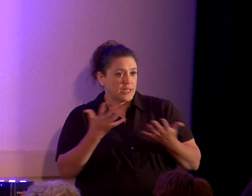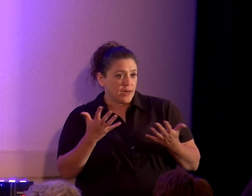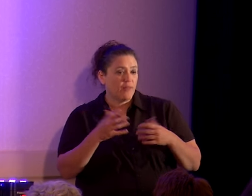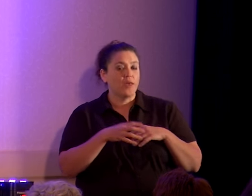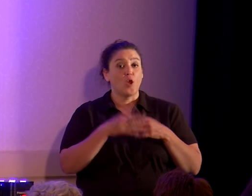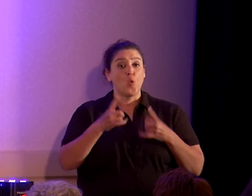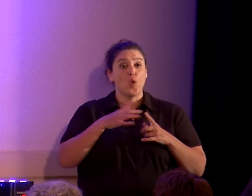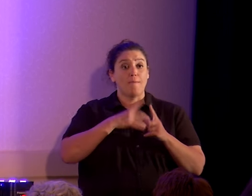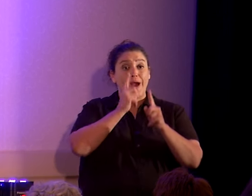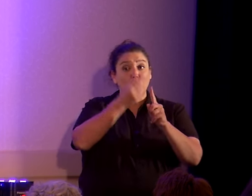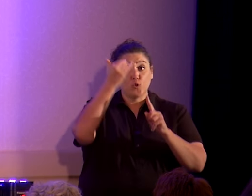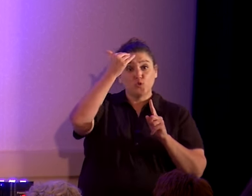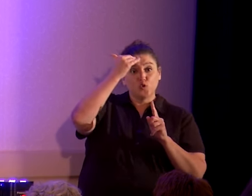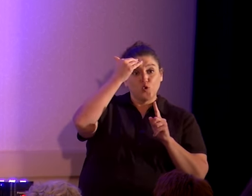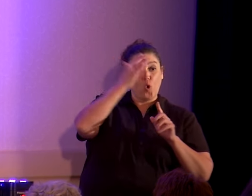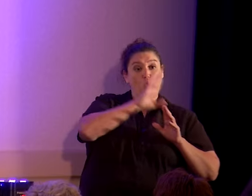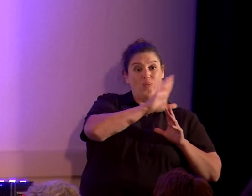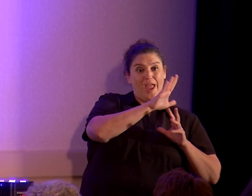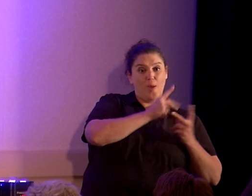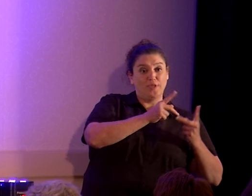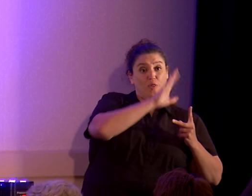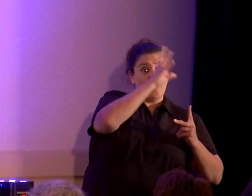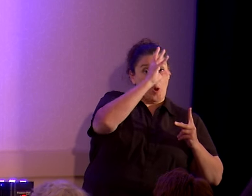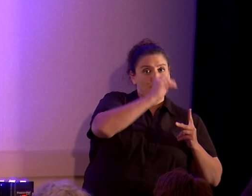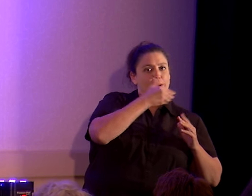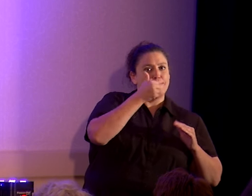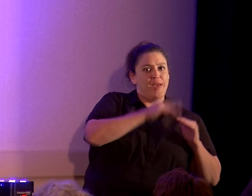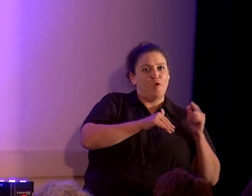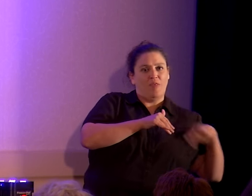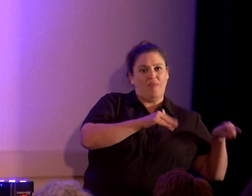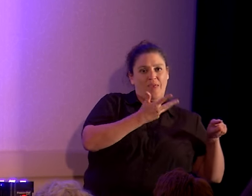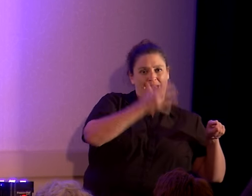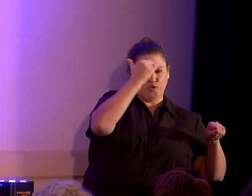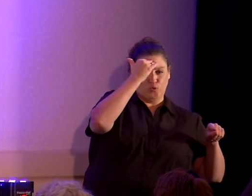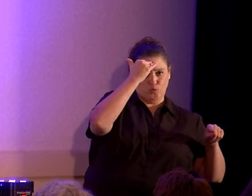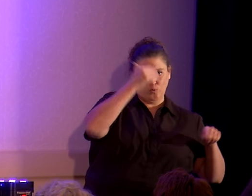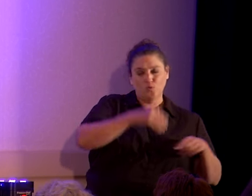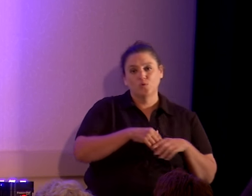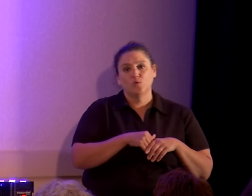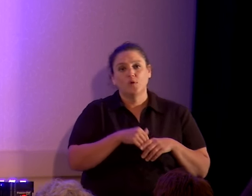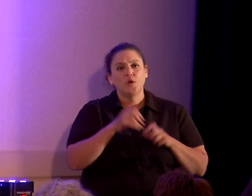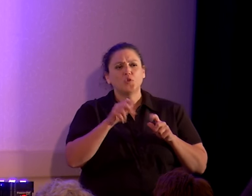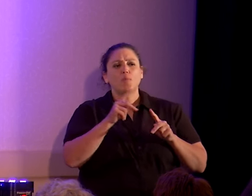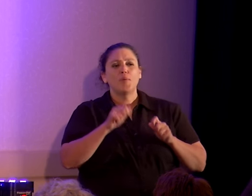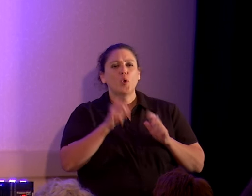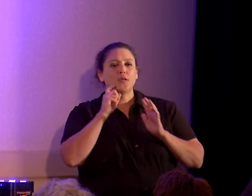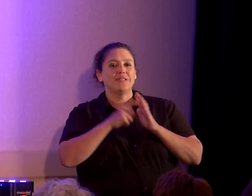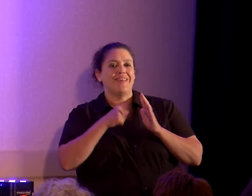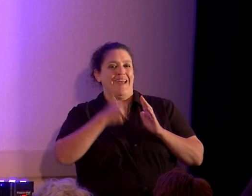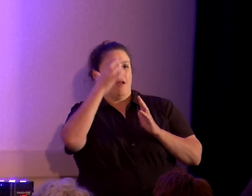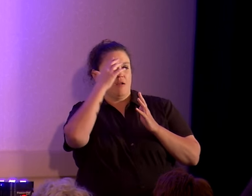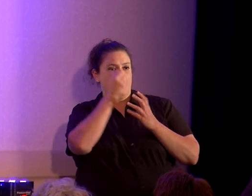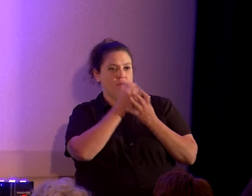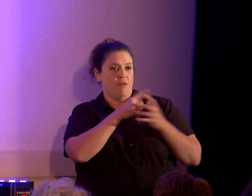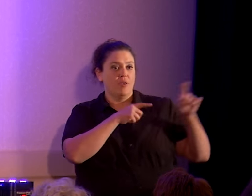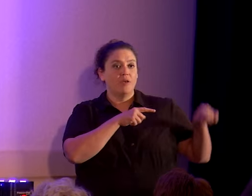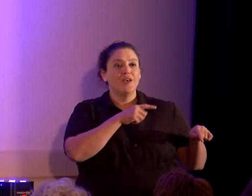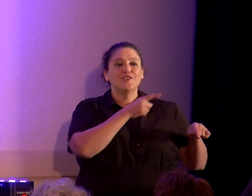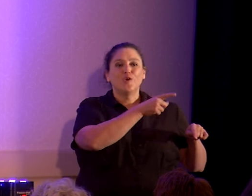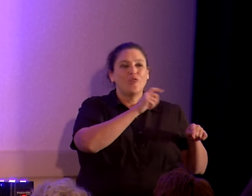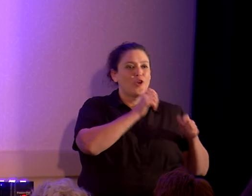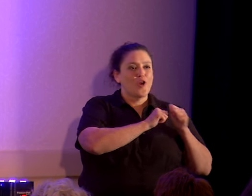goal is to know their position better than they do so that people see that and so that I can get them off script.